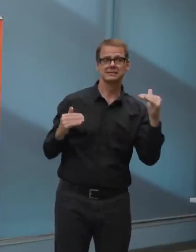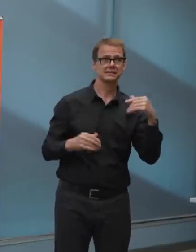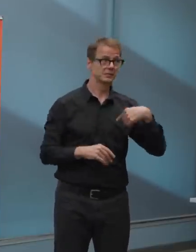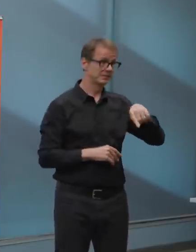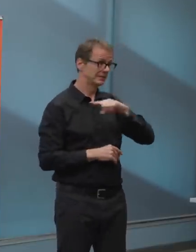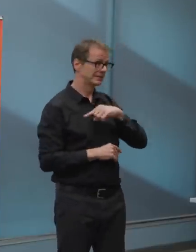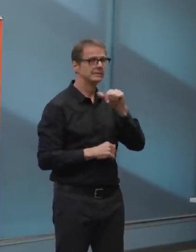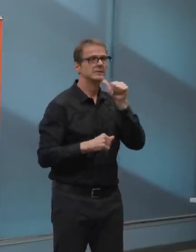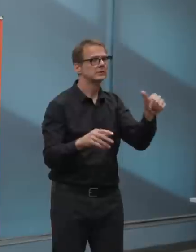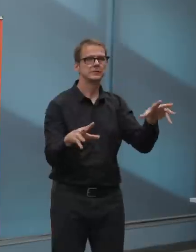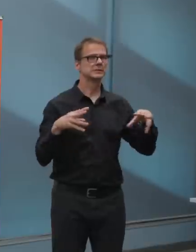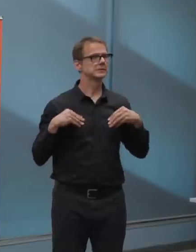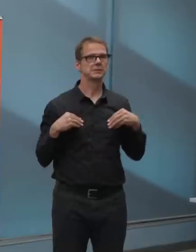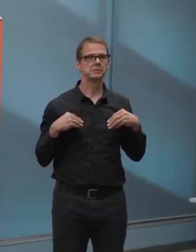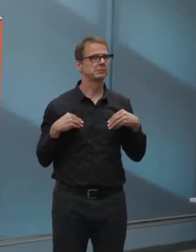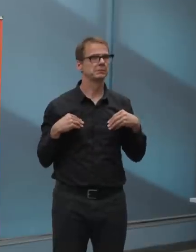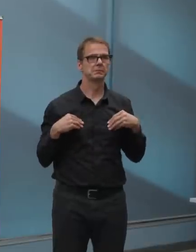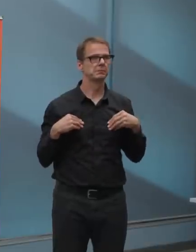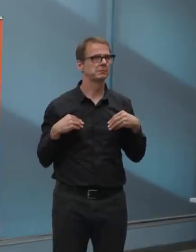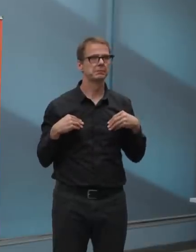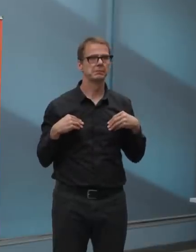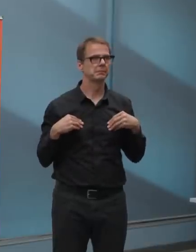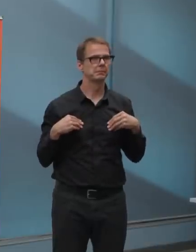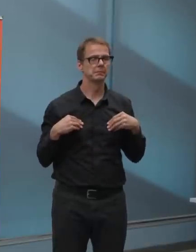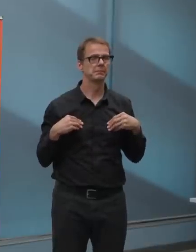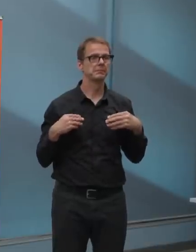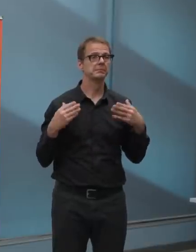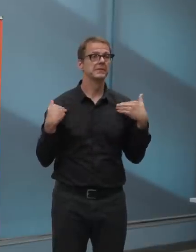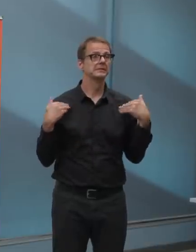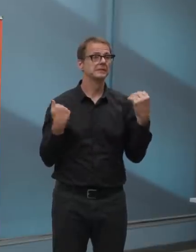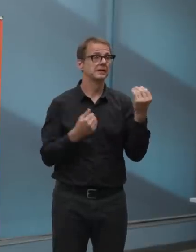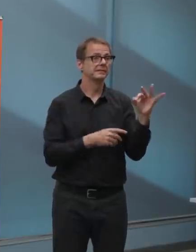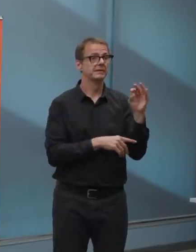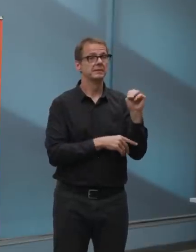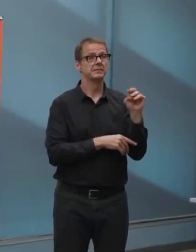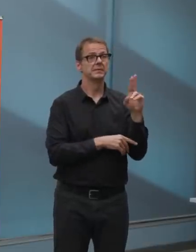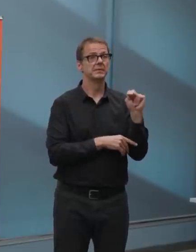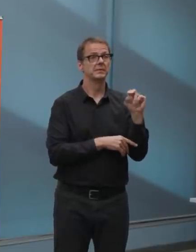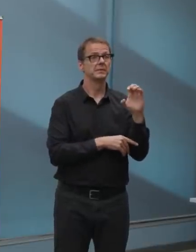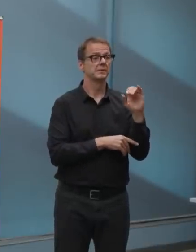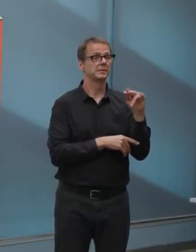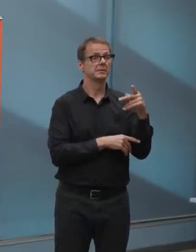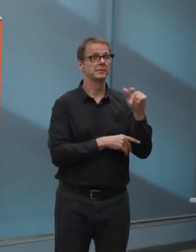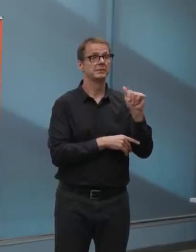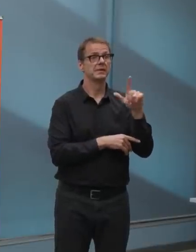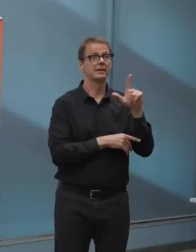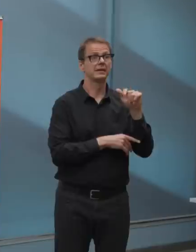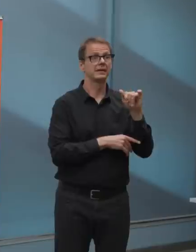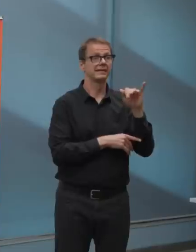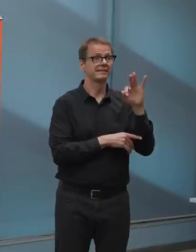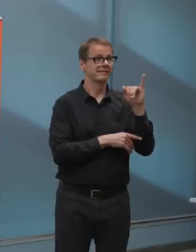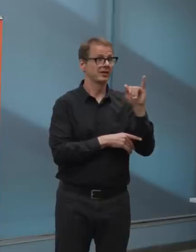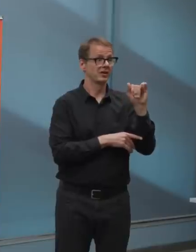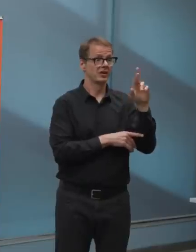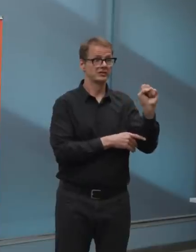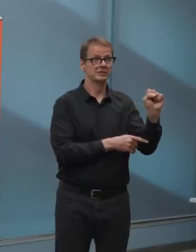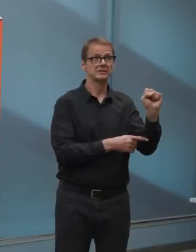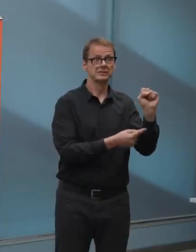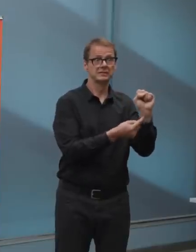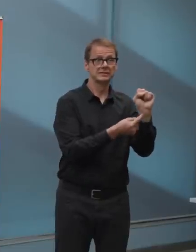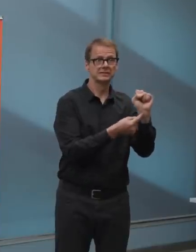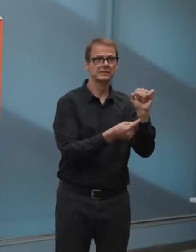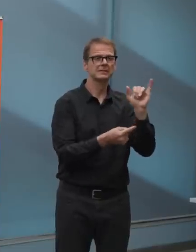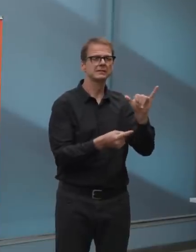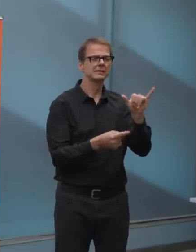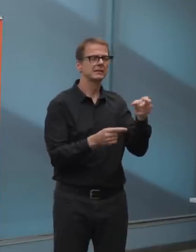Edmonton, is very familiar with our region, state that his government is committed to working with municipalities to address our challenges and that the